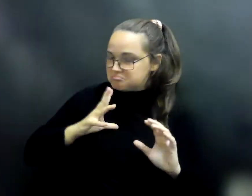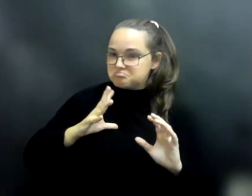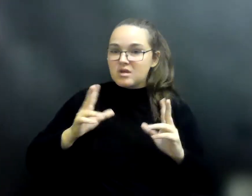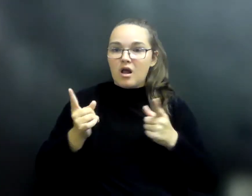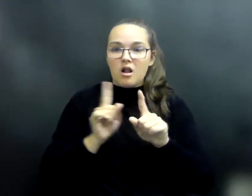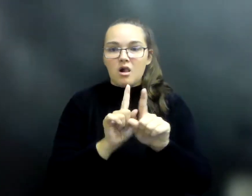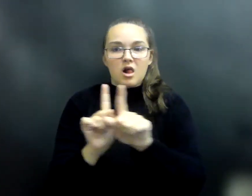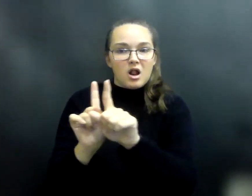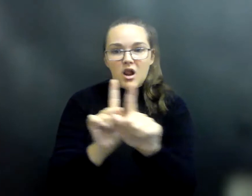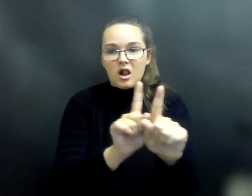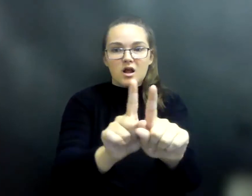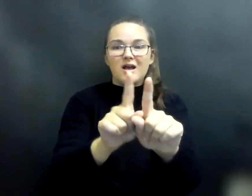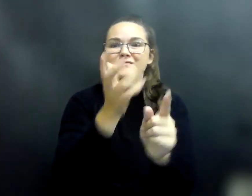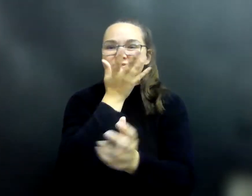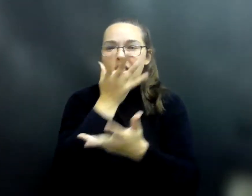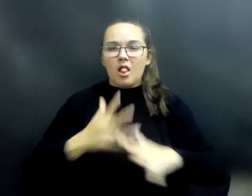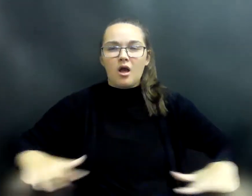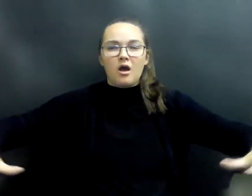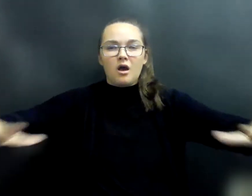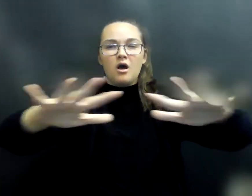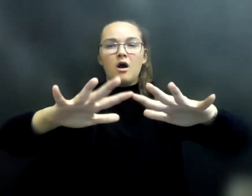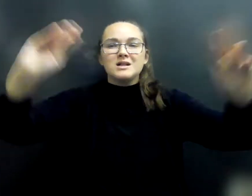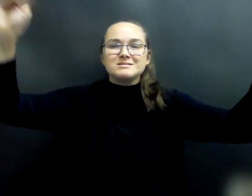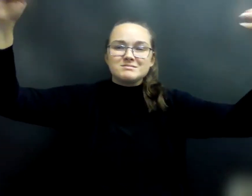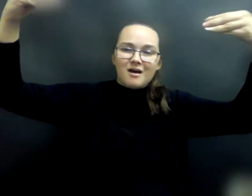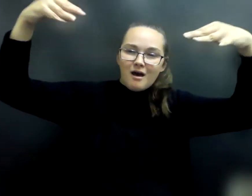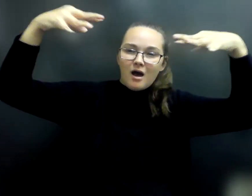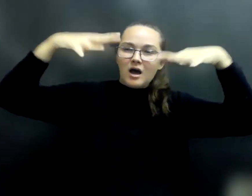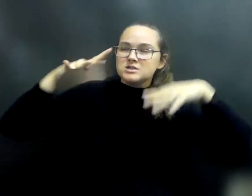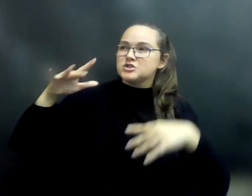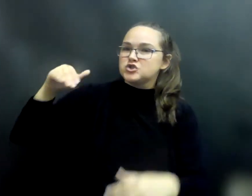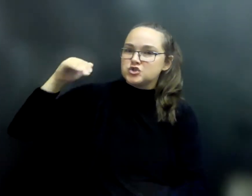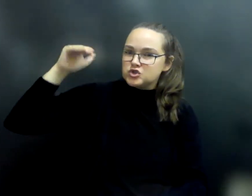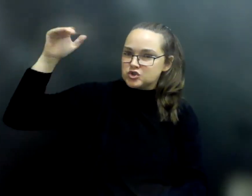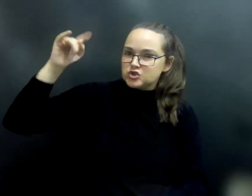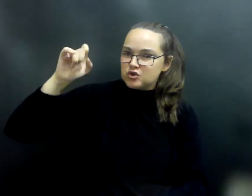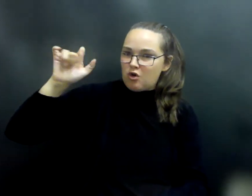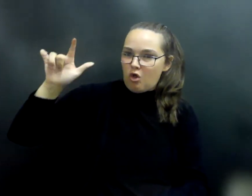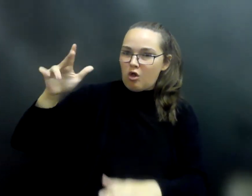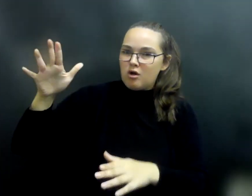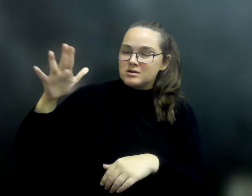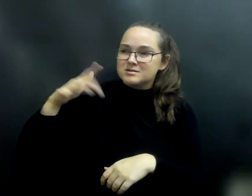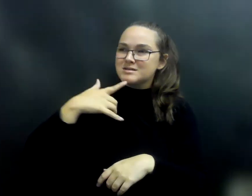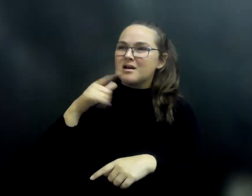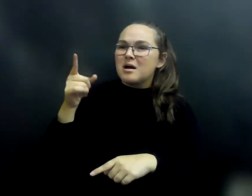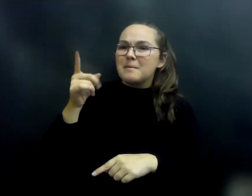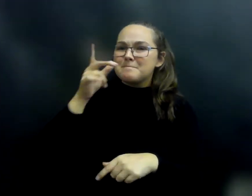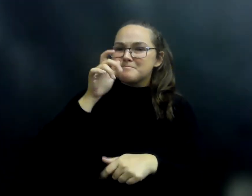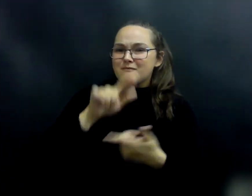As the prince squinted in the sunlight, tall cried, Sir, my friend Wyatt is sitting over on that rock.